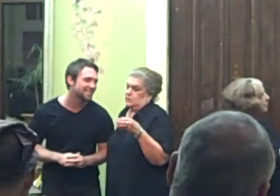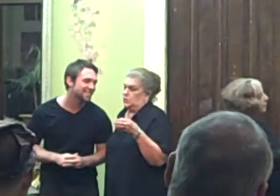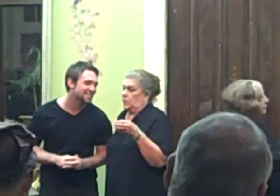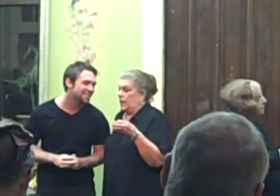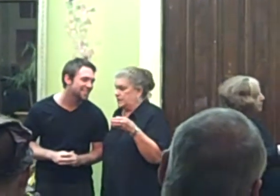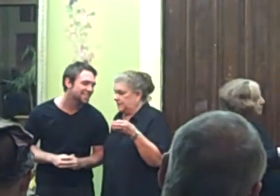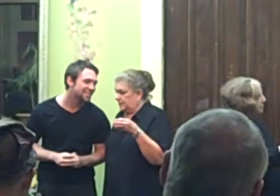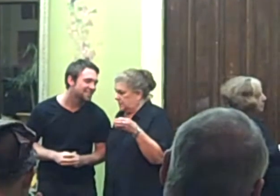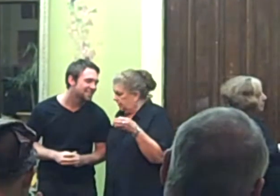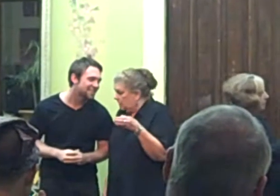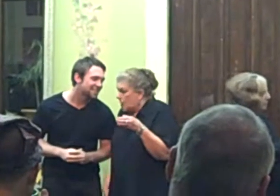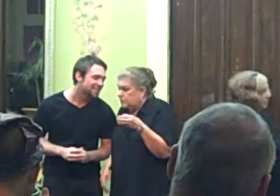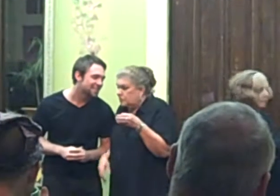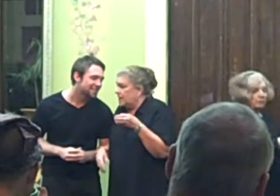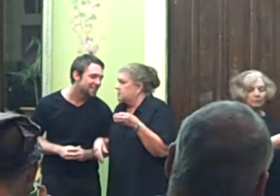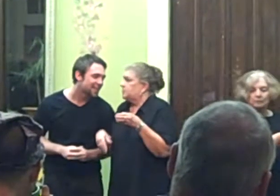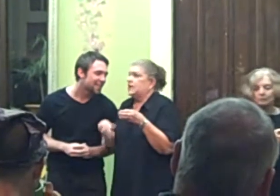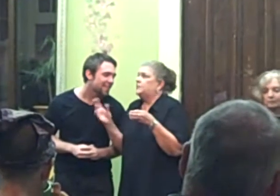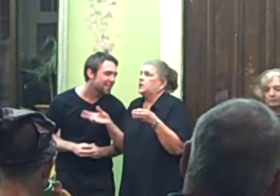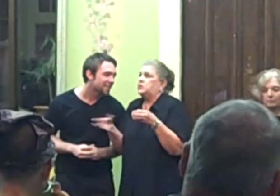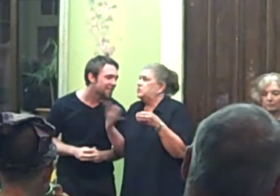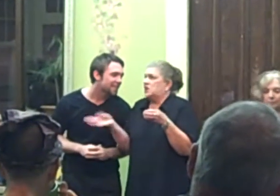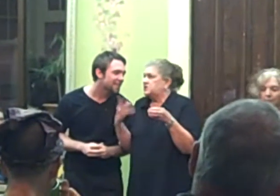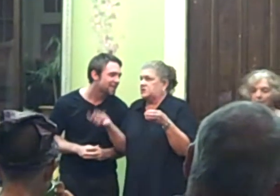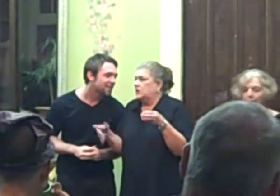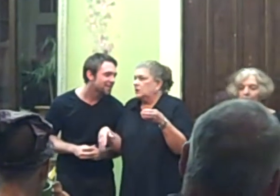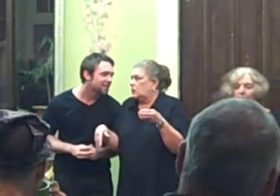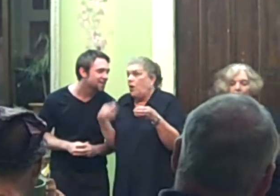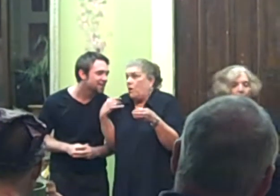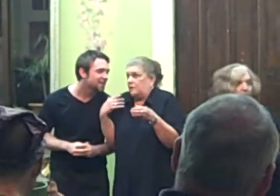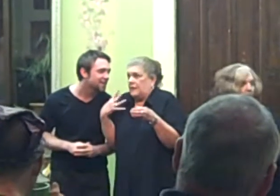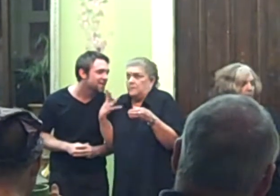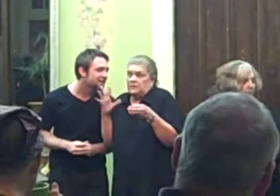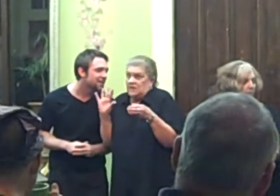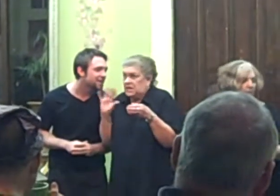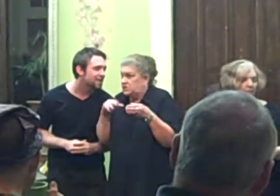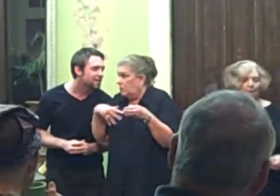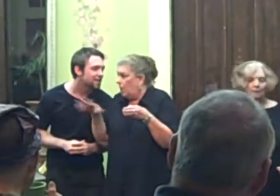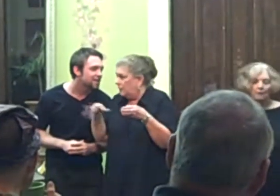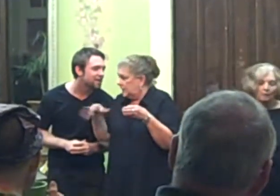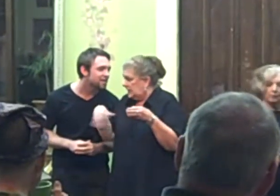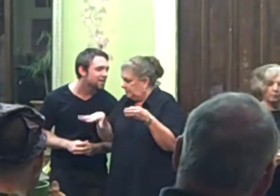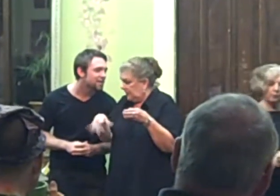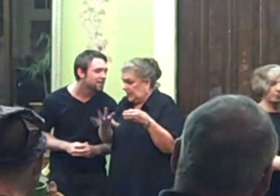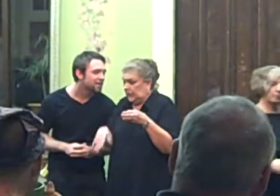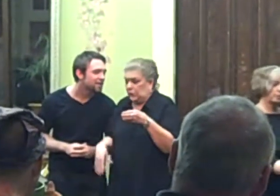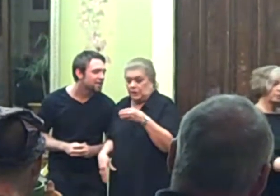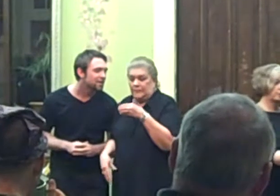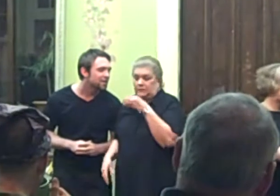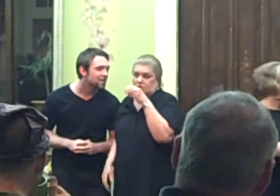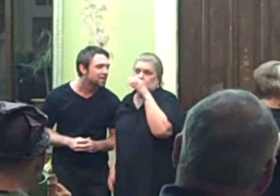is quite, but if you dare the right people, you just call them, and they do all the little pigmy work about it.